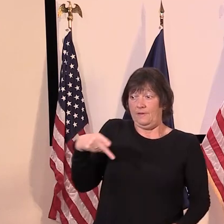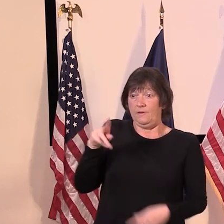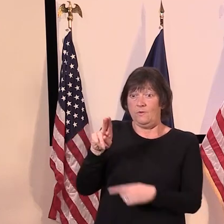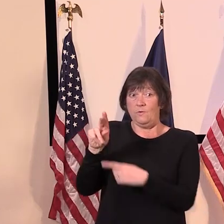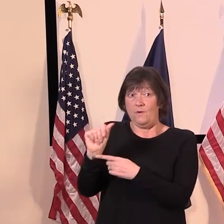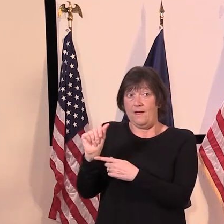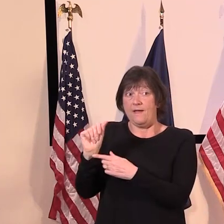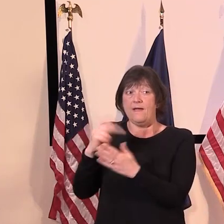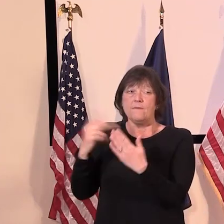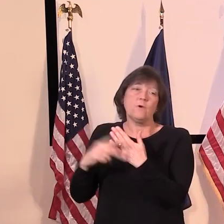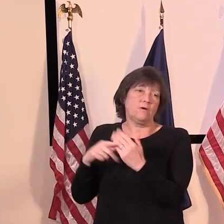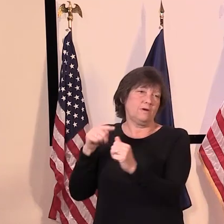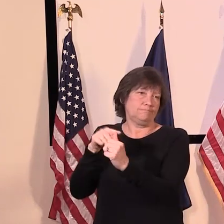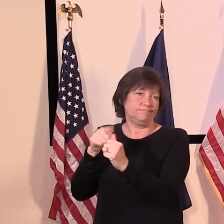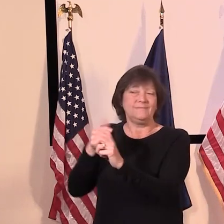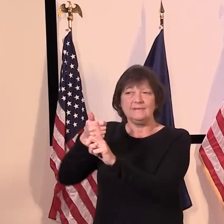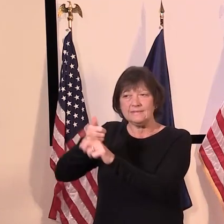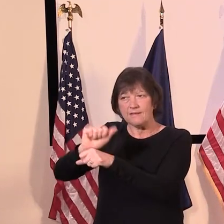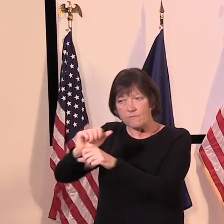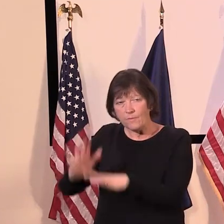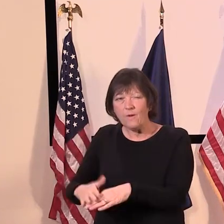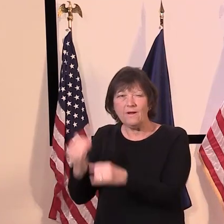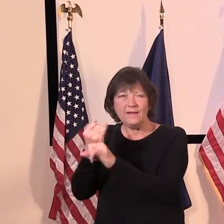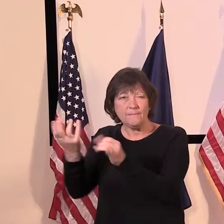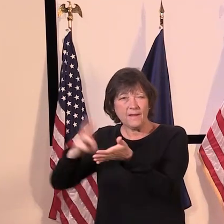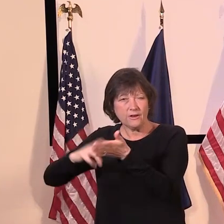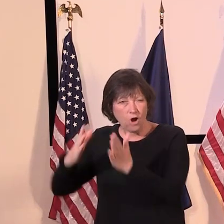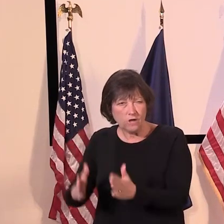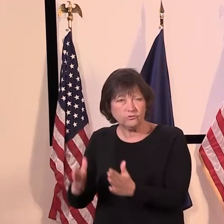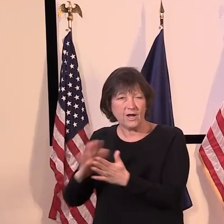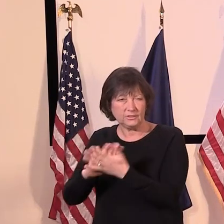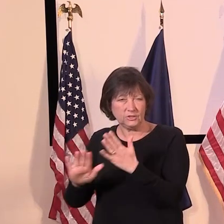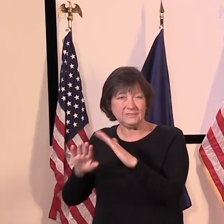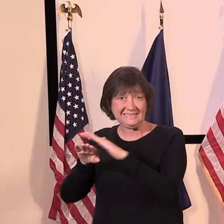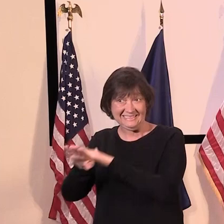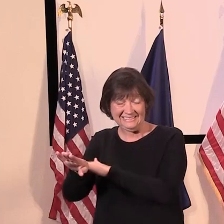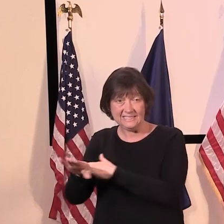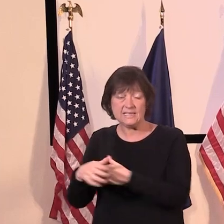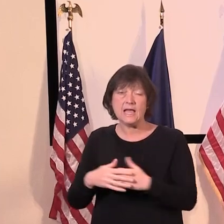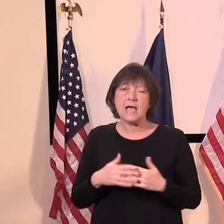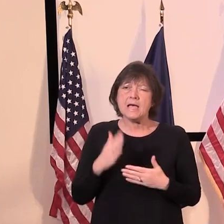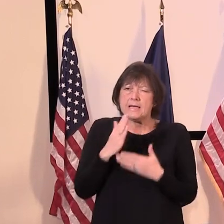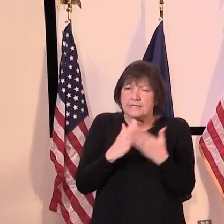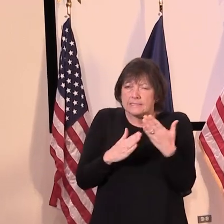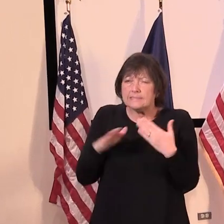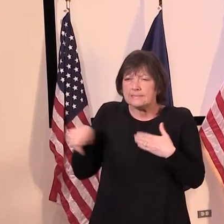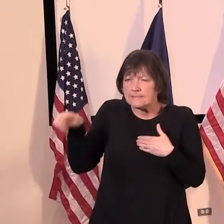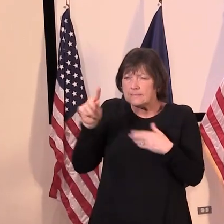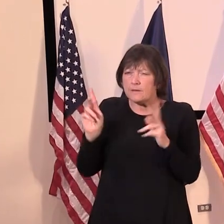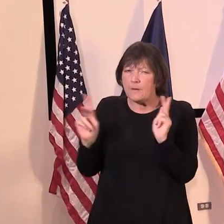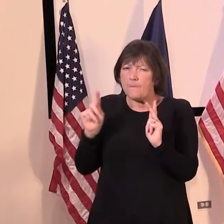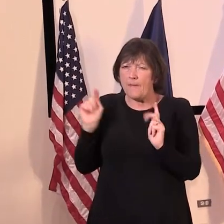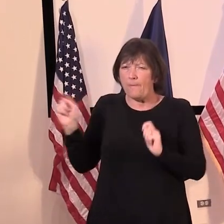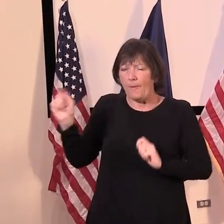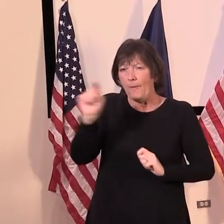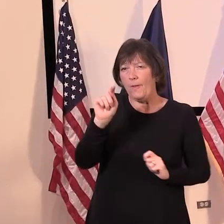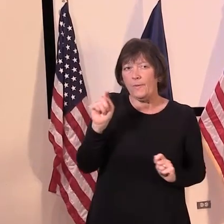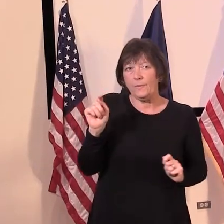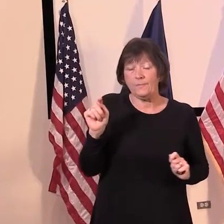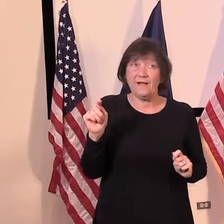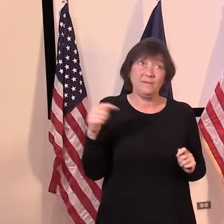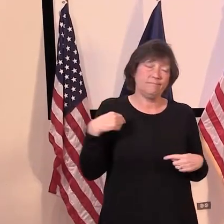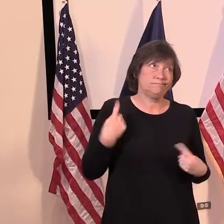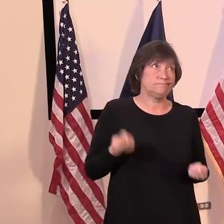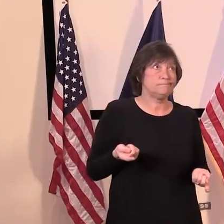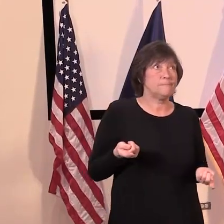program are the self-employed and independent contractors. Um, there are, uh, there are pockets of that group. Um, you know, this